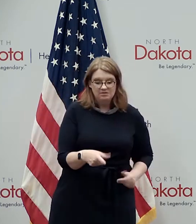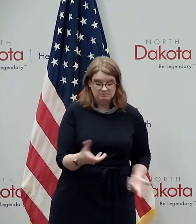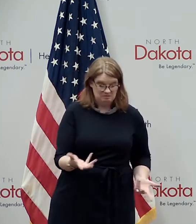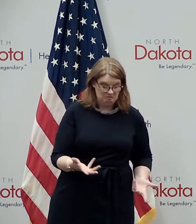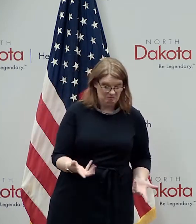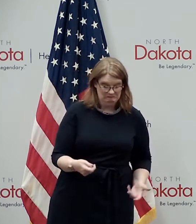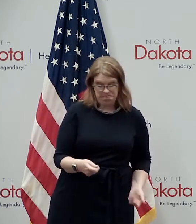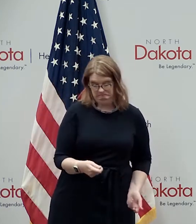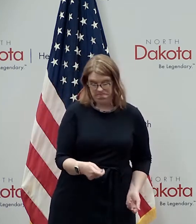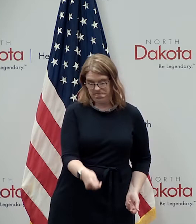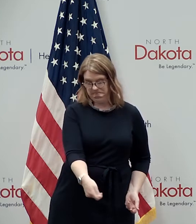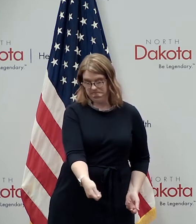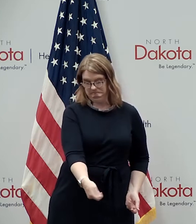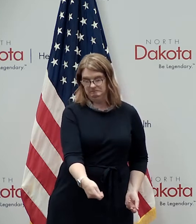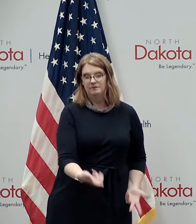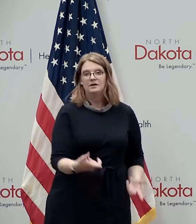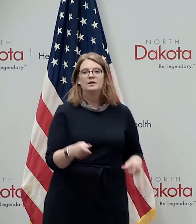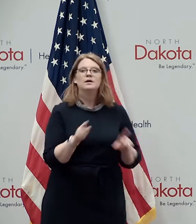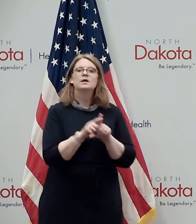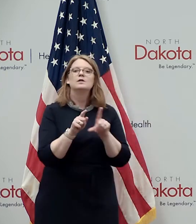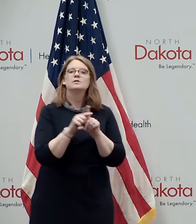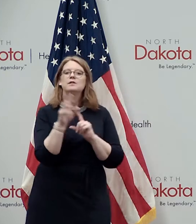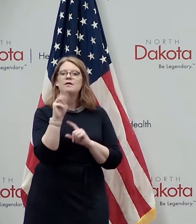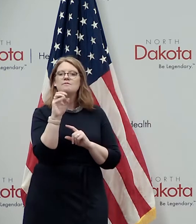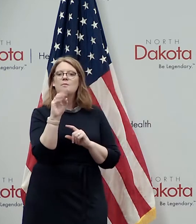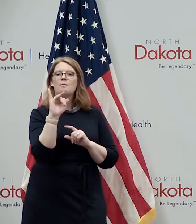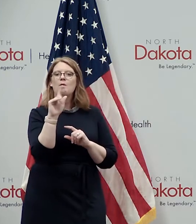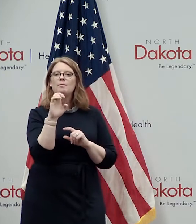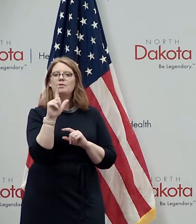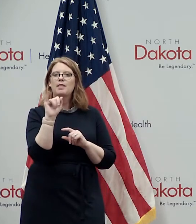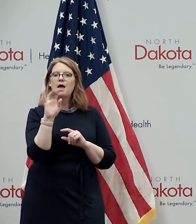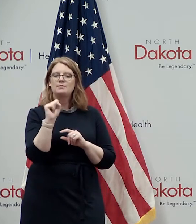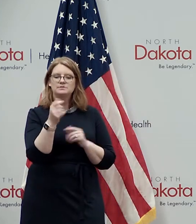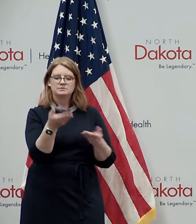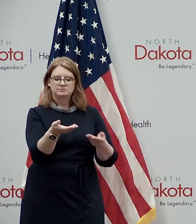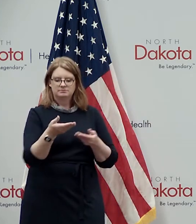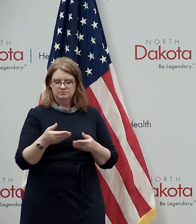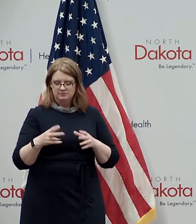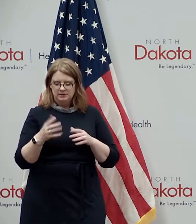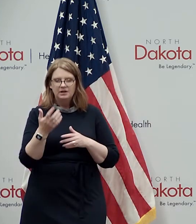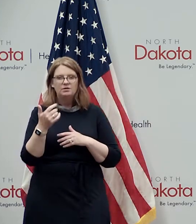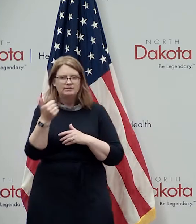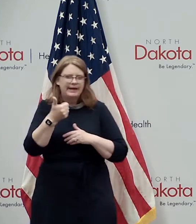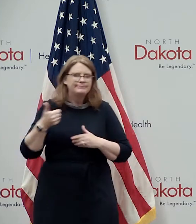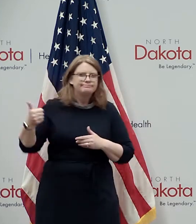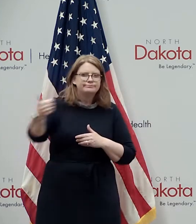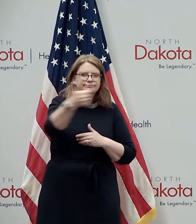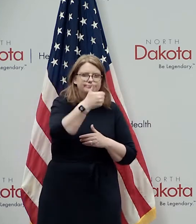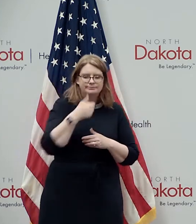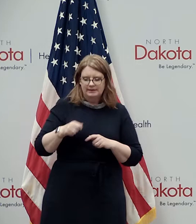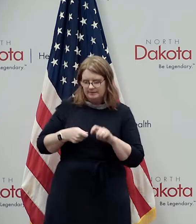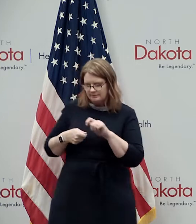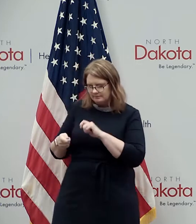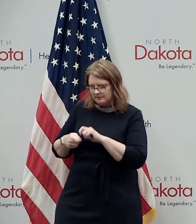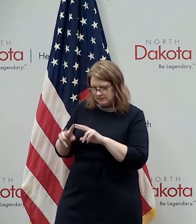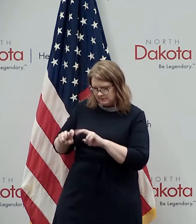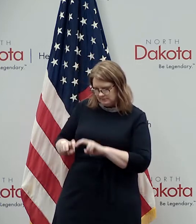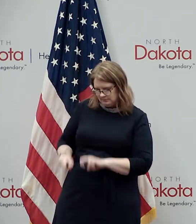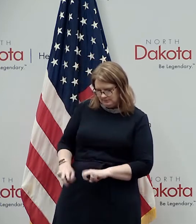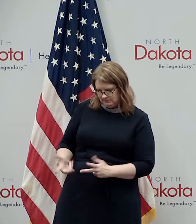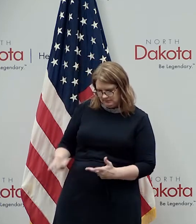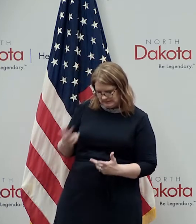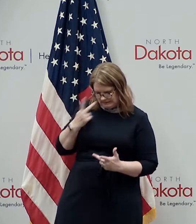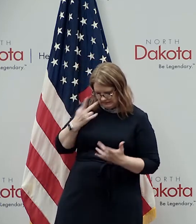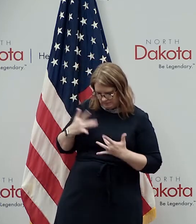is and we have mobile labs that we can then then analyze that and this is all in support of civil authorities in the state of north dakota